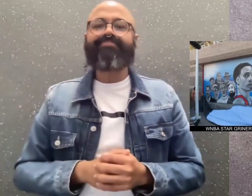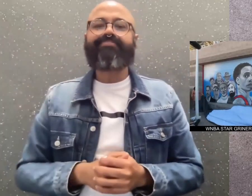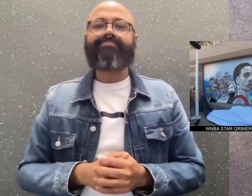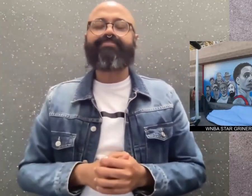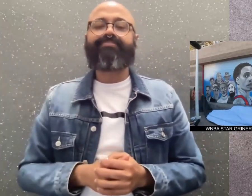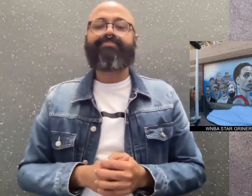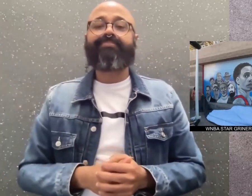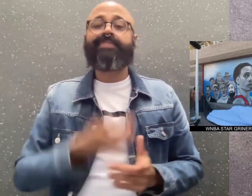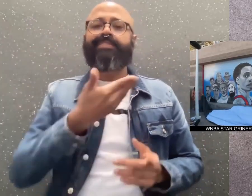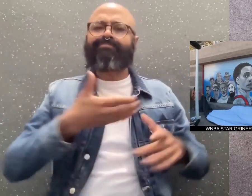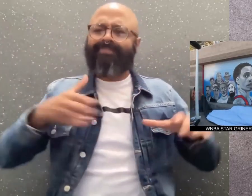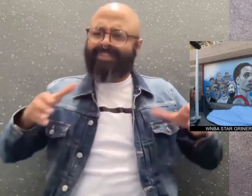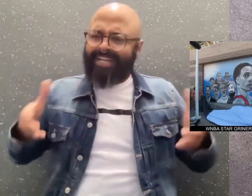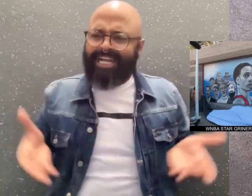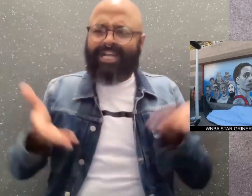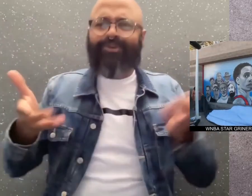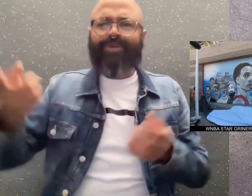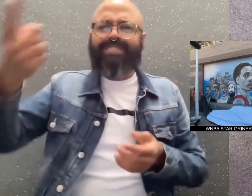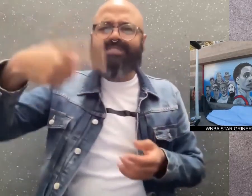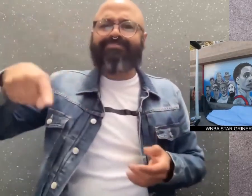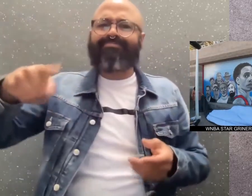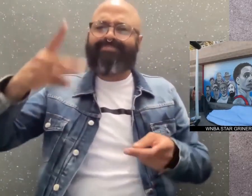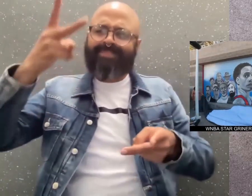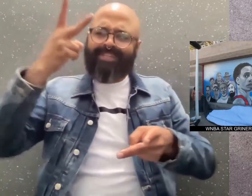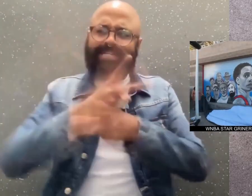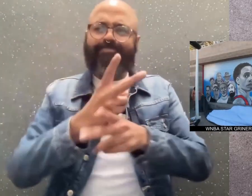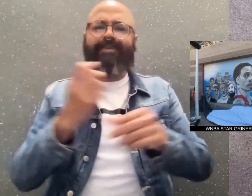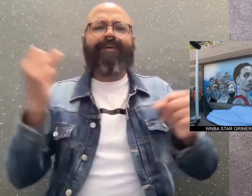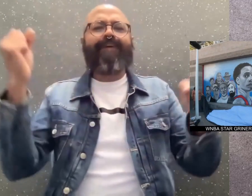She encouraged them to keep fighting and don't give up.